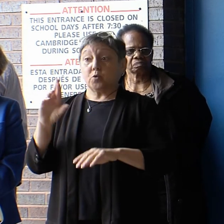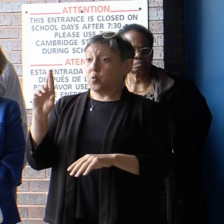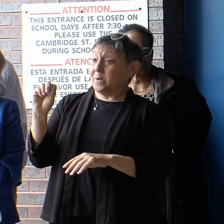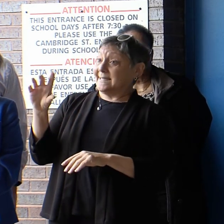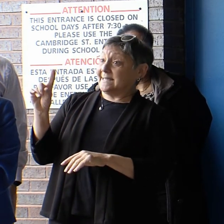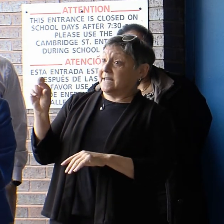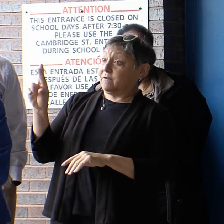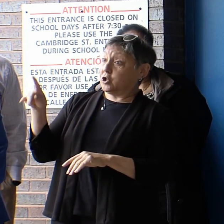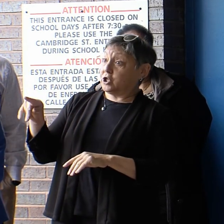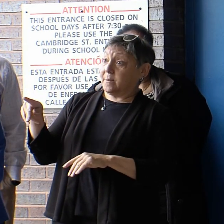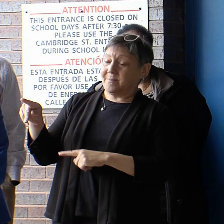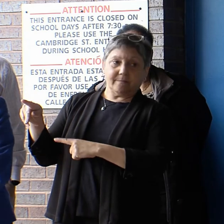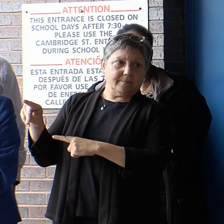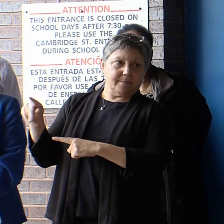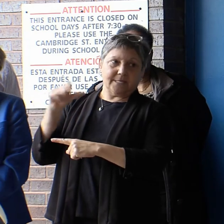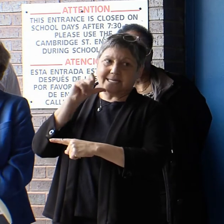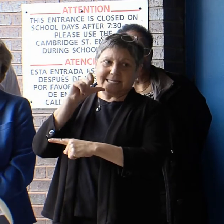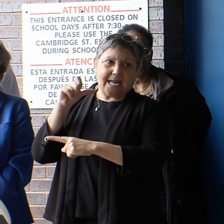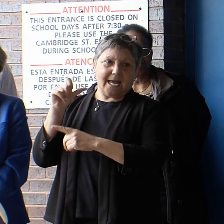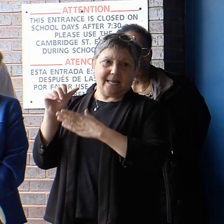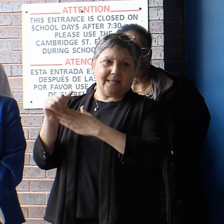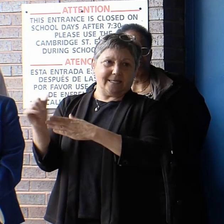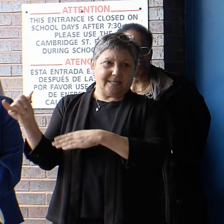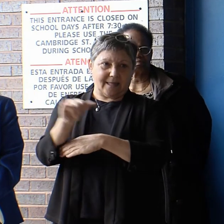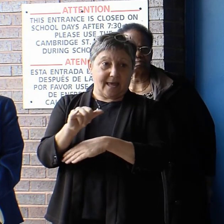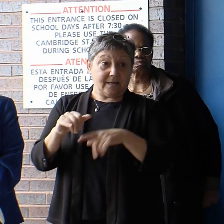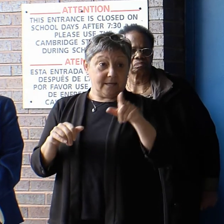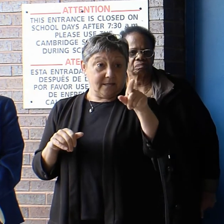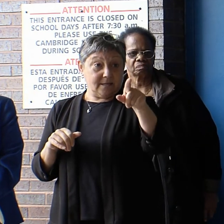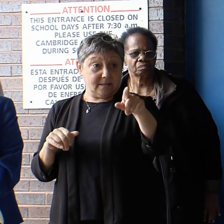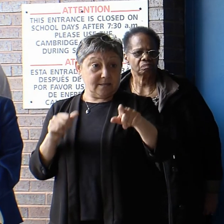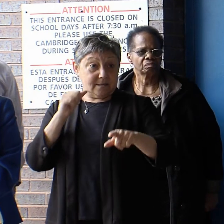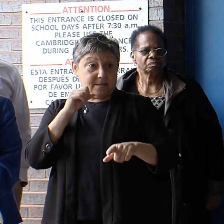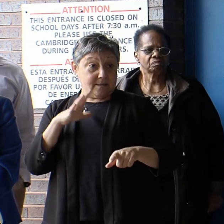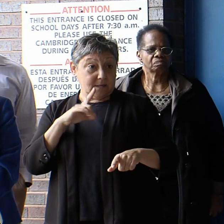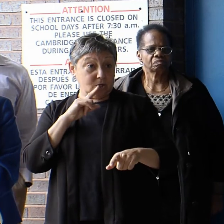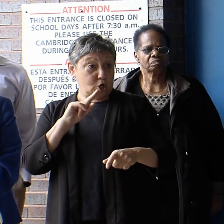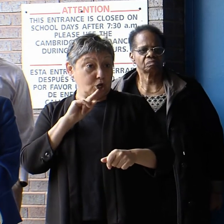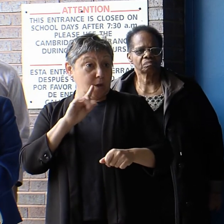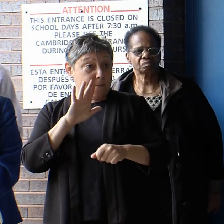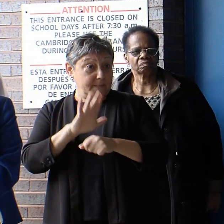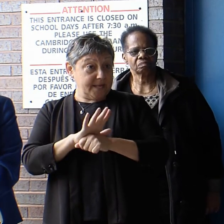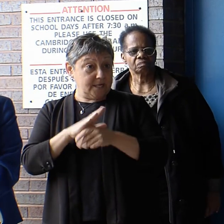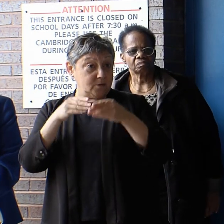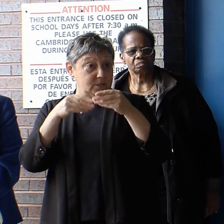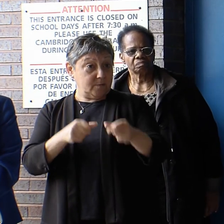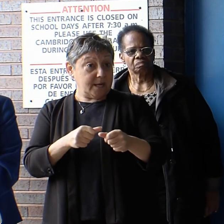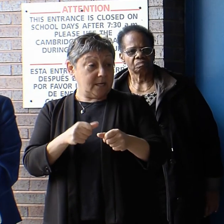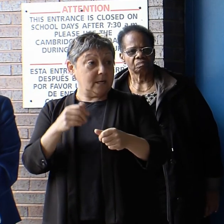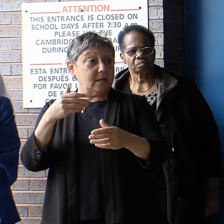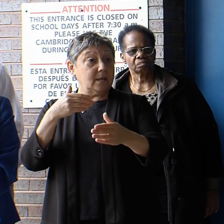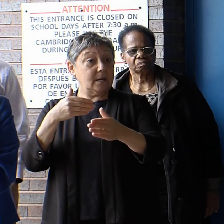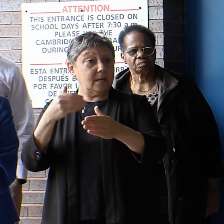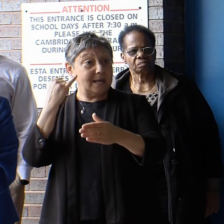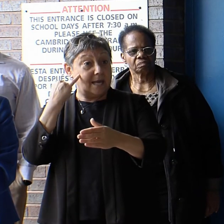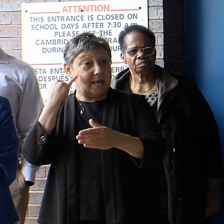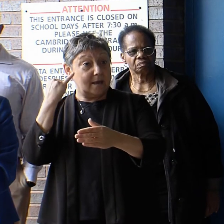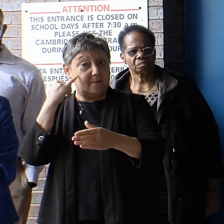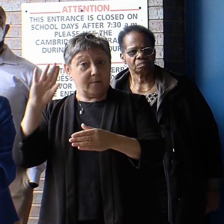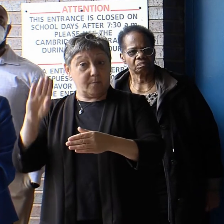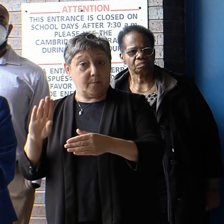does not move us in that direction. You're committed to spending this money on this investment, whether Boston goes under receivership or not?